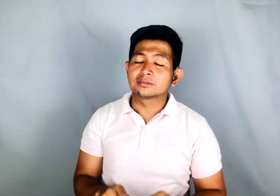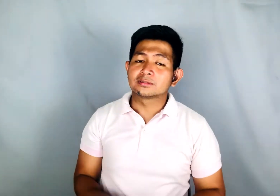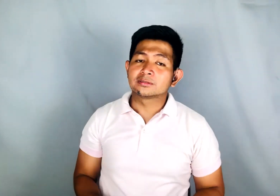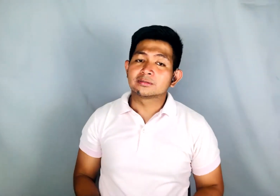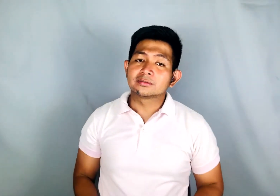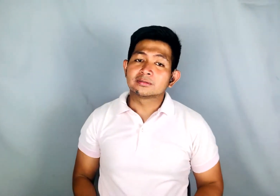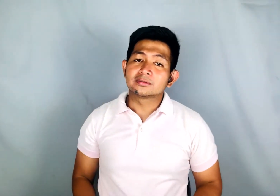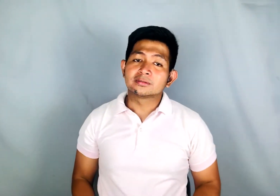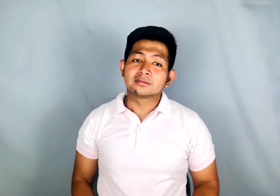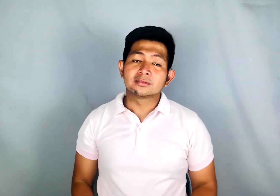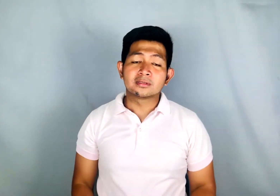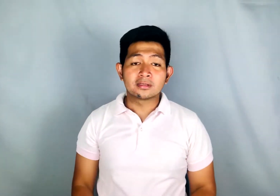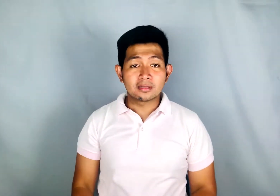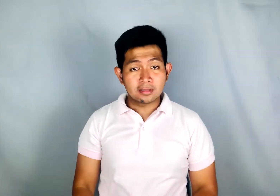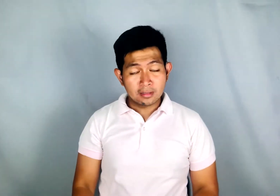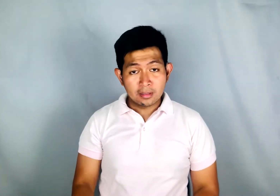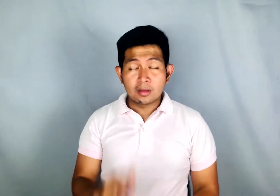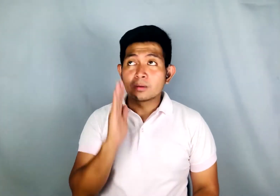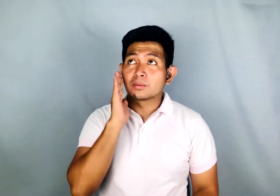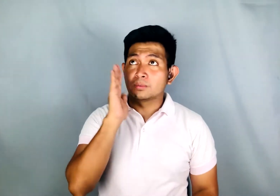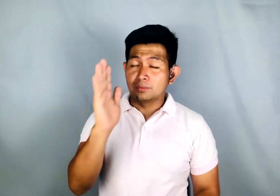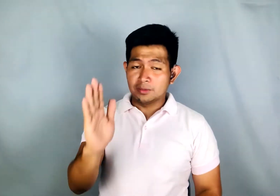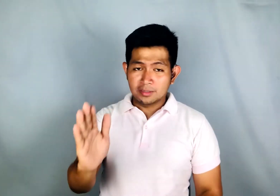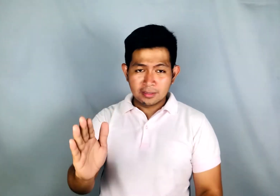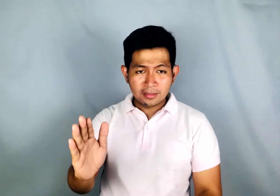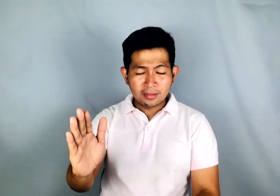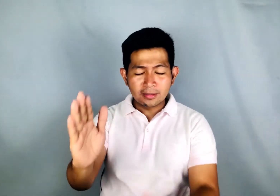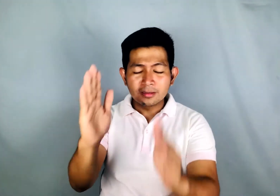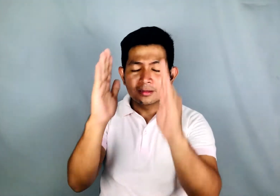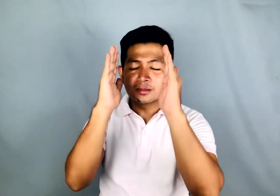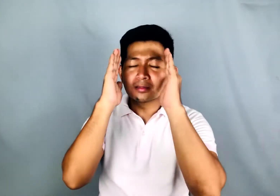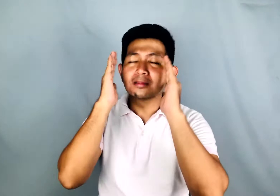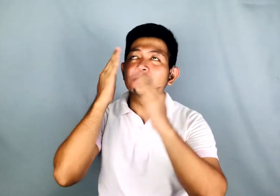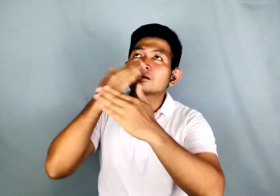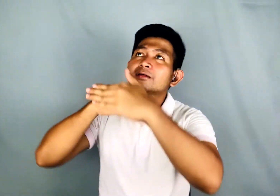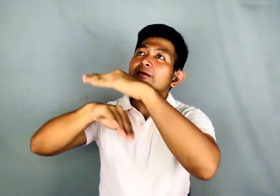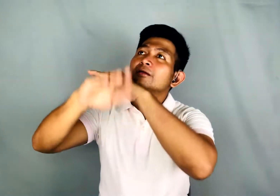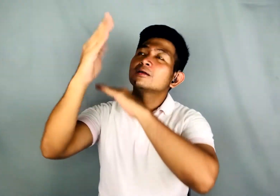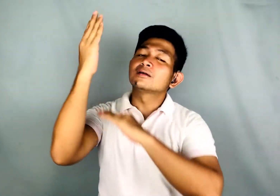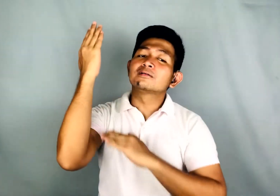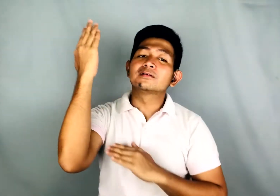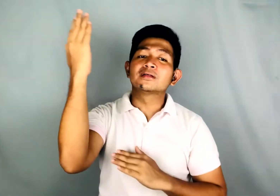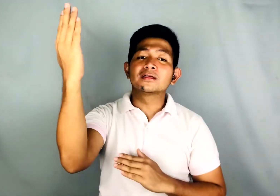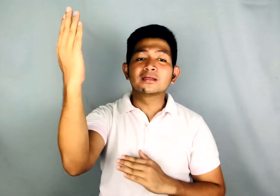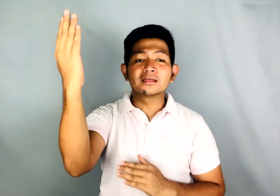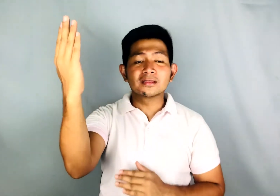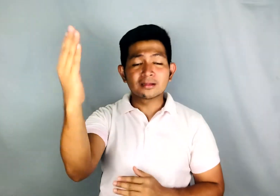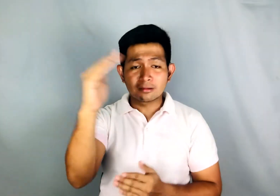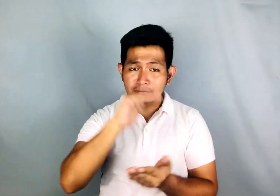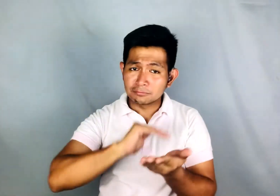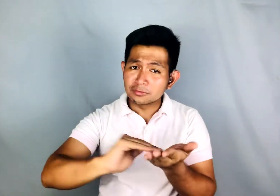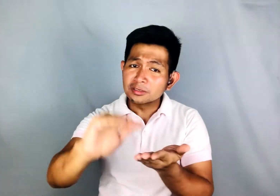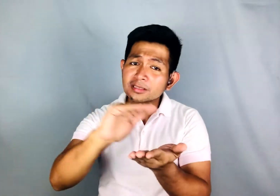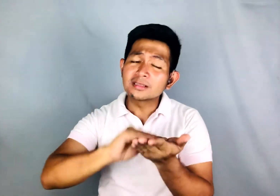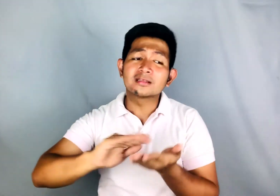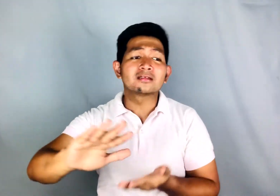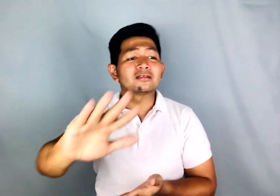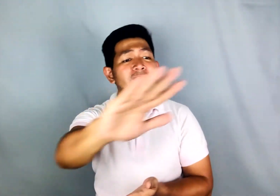I will hear from heaven and forgive their